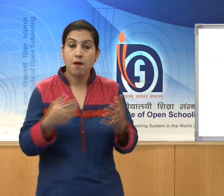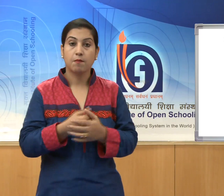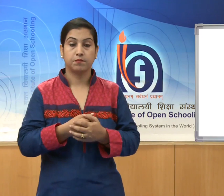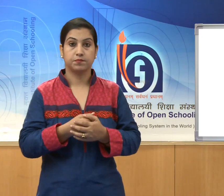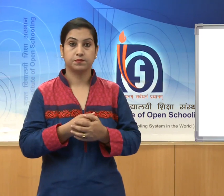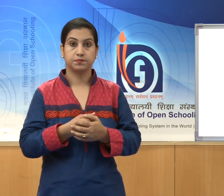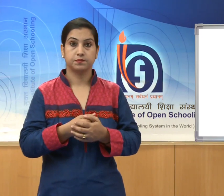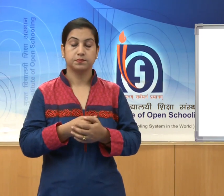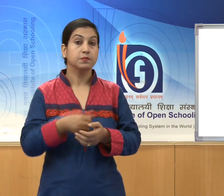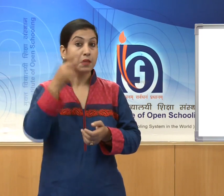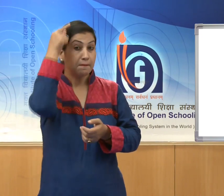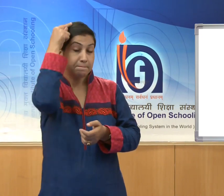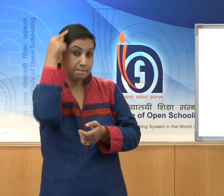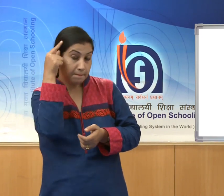Black Princess.